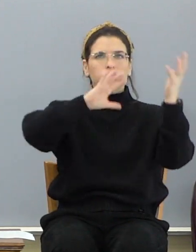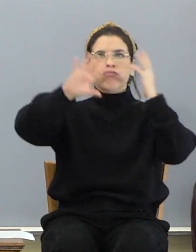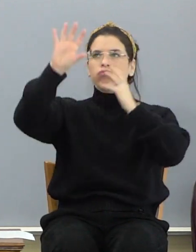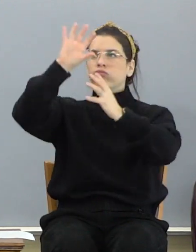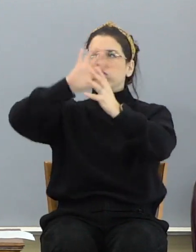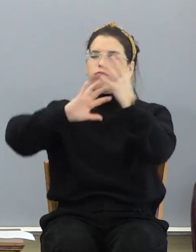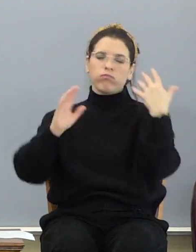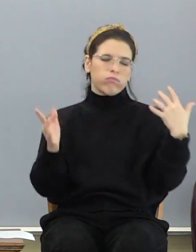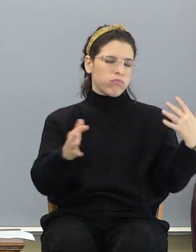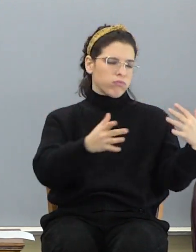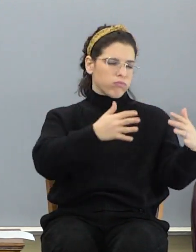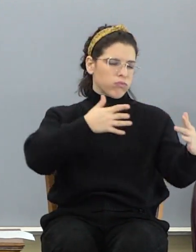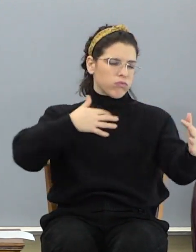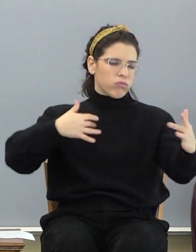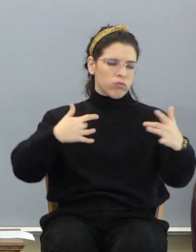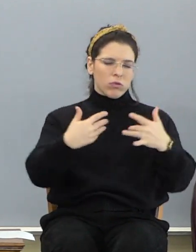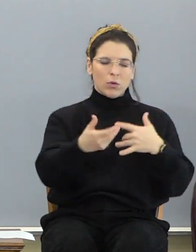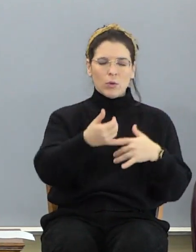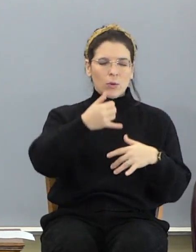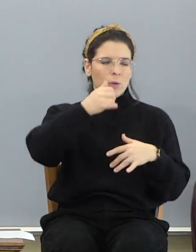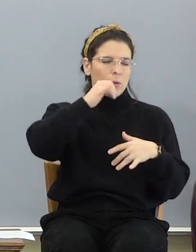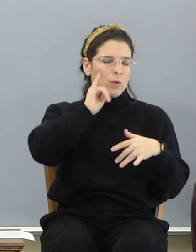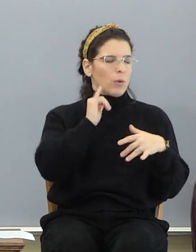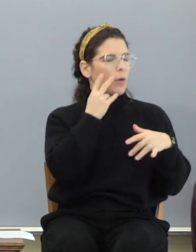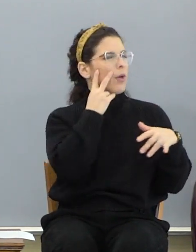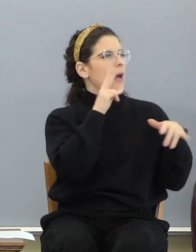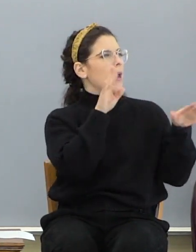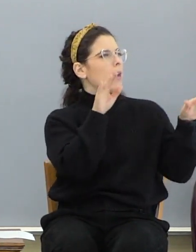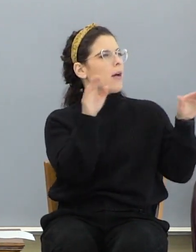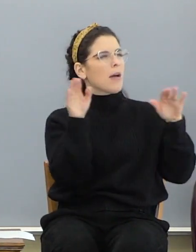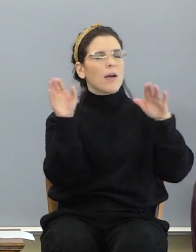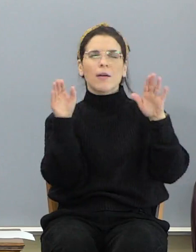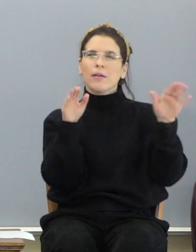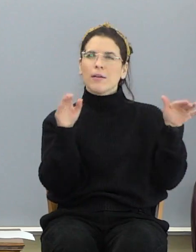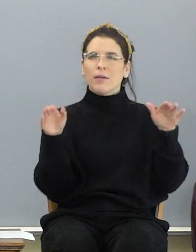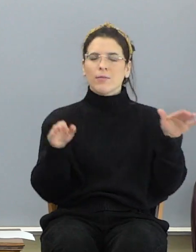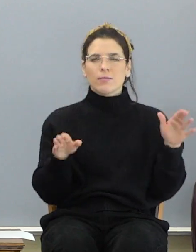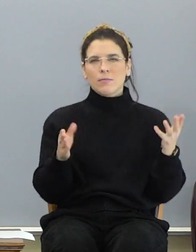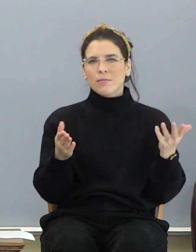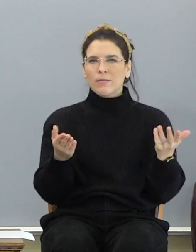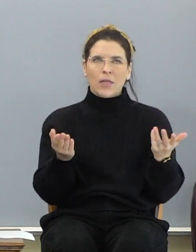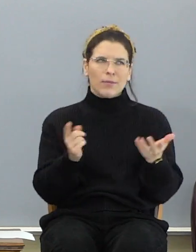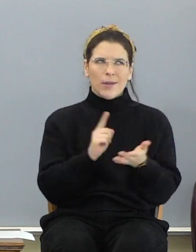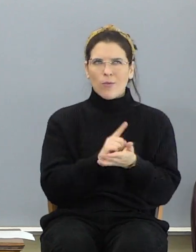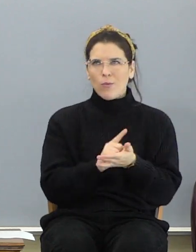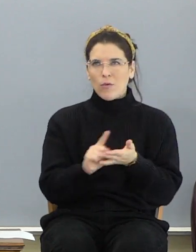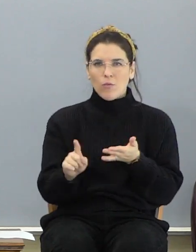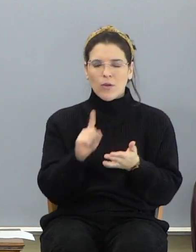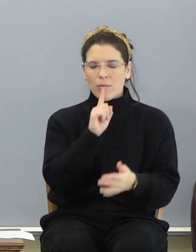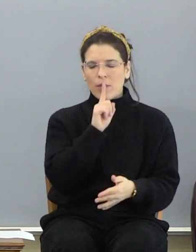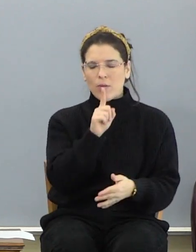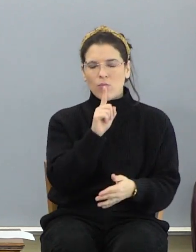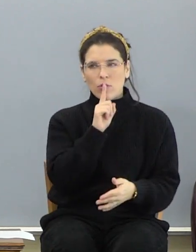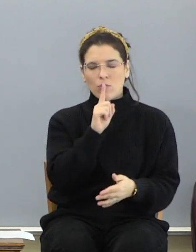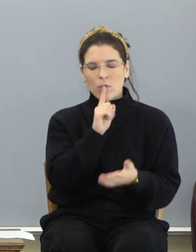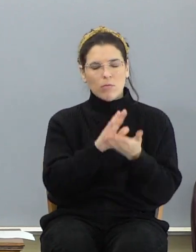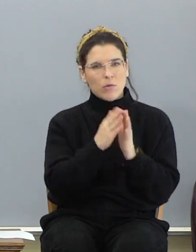drink some mint julep and watch the, you little chubby angels fly around. That'd take about a week to get real boring.